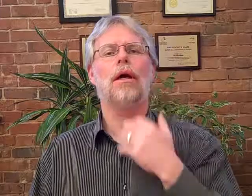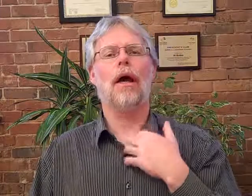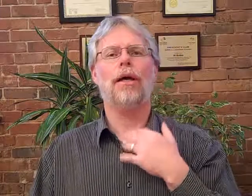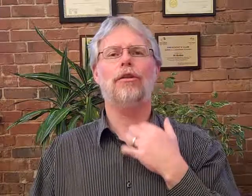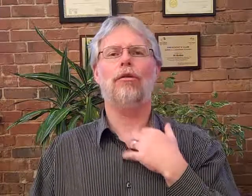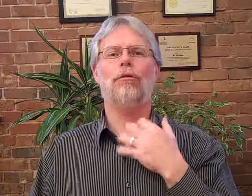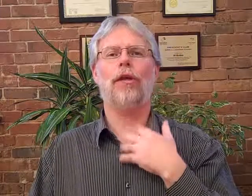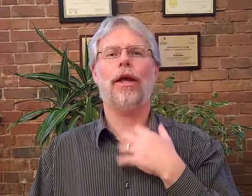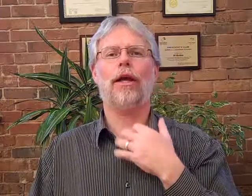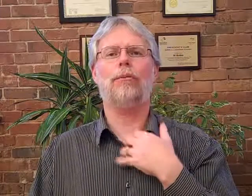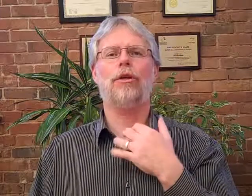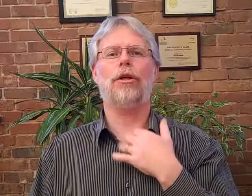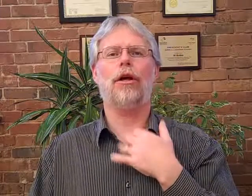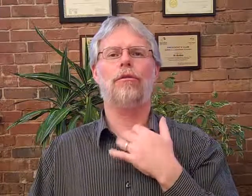i don't feel like i'm good enough